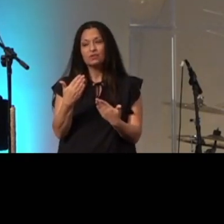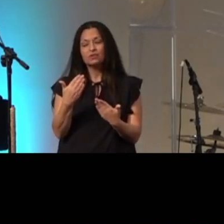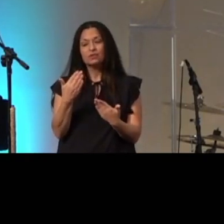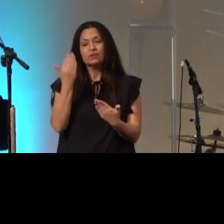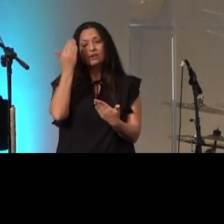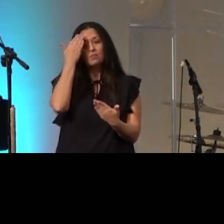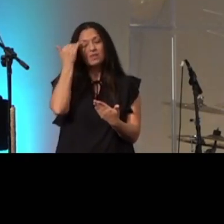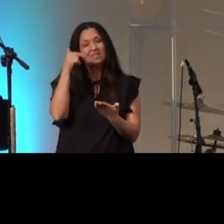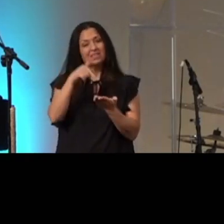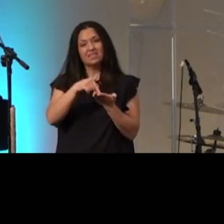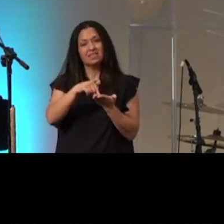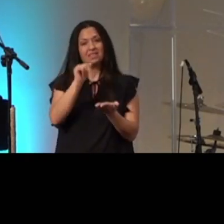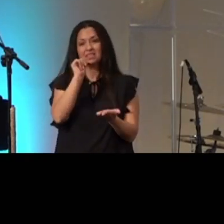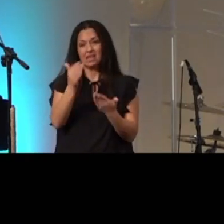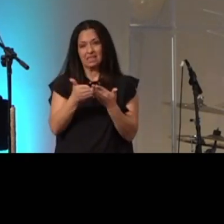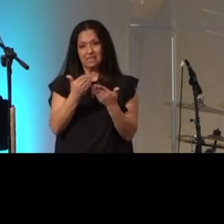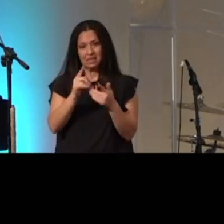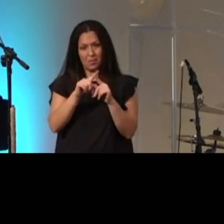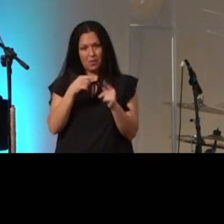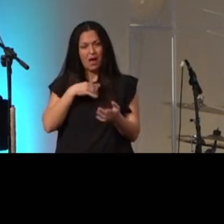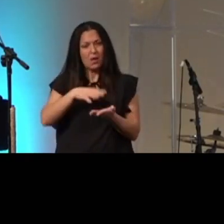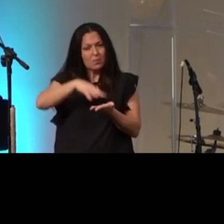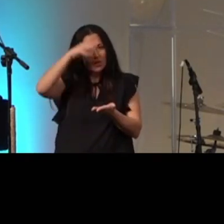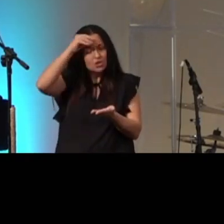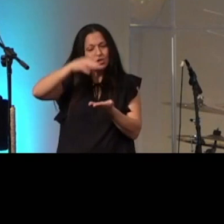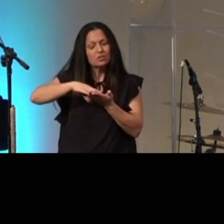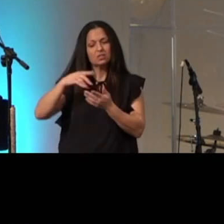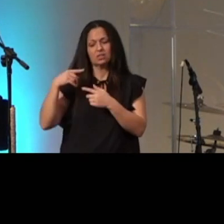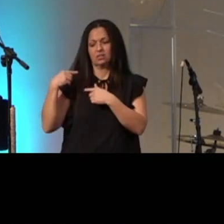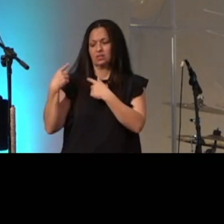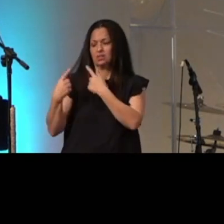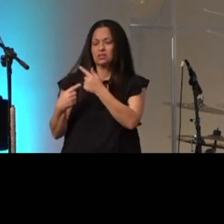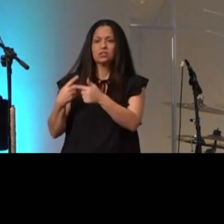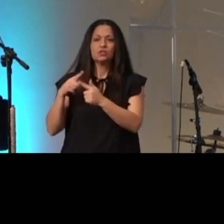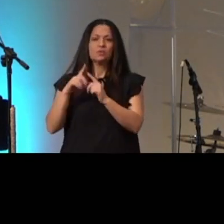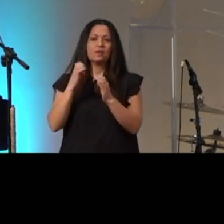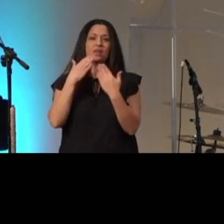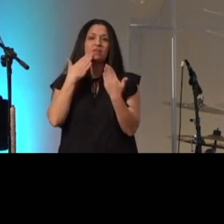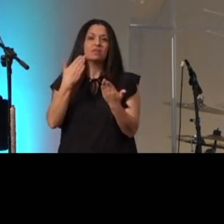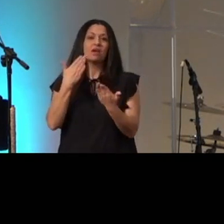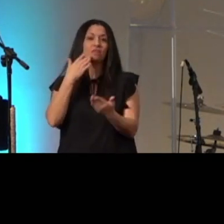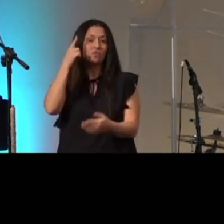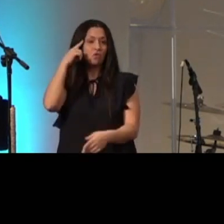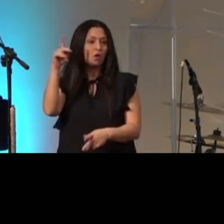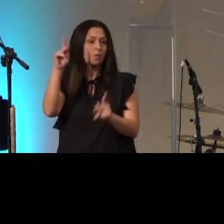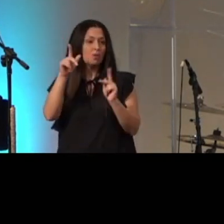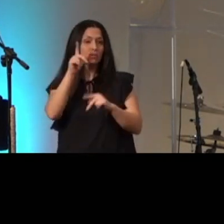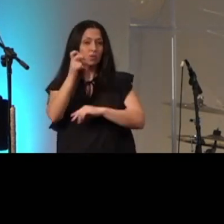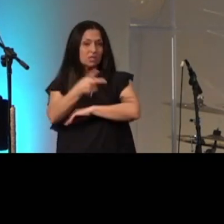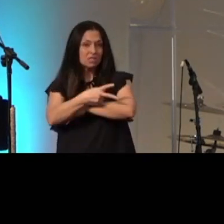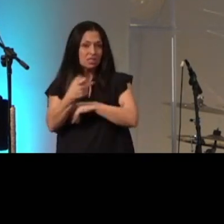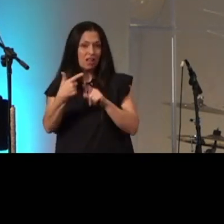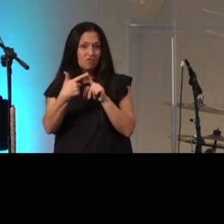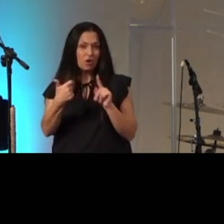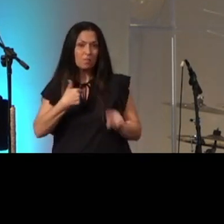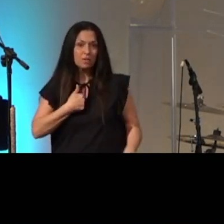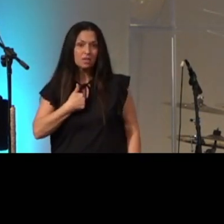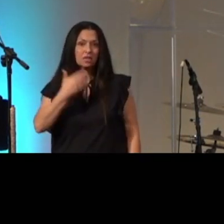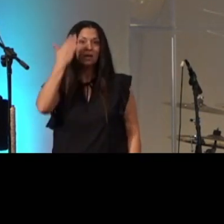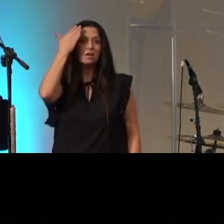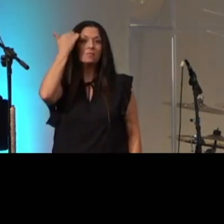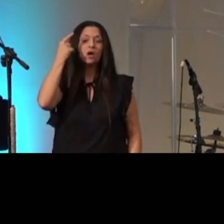because this is not easy but I'm learning to be thankful for people who steal from me because when you sell